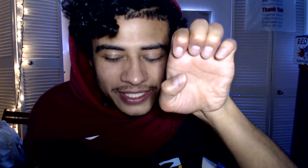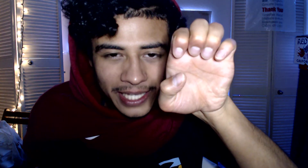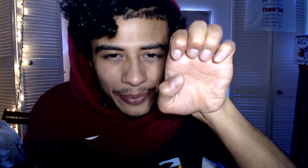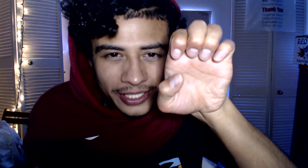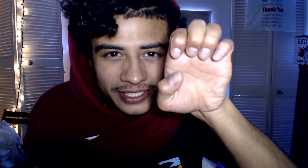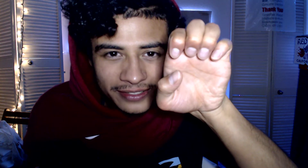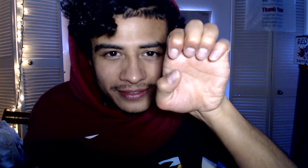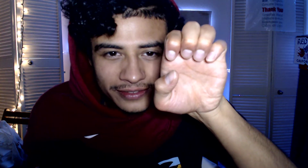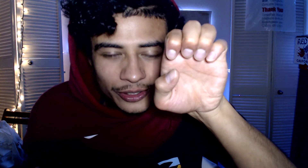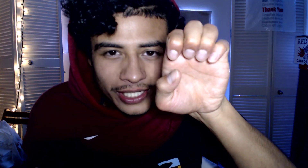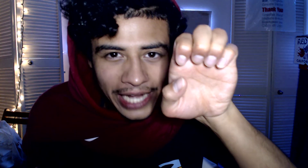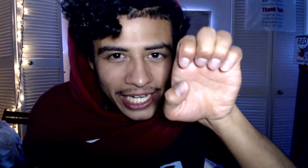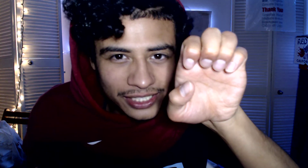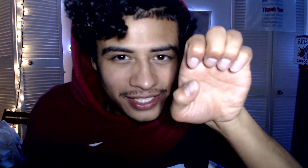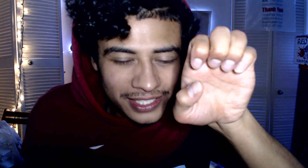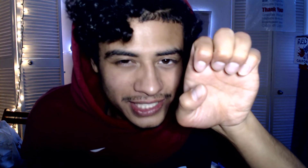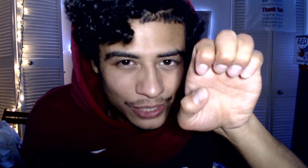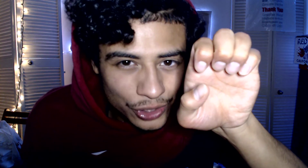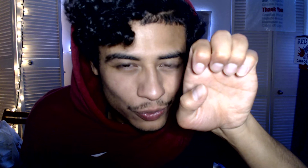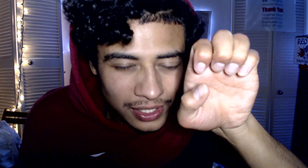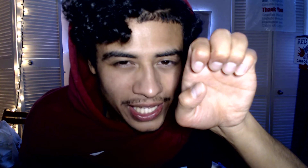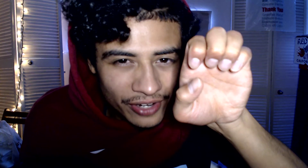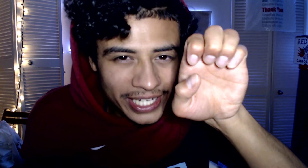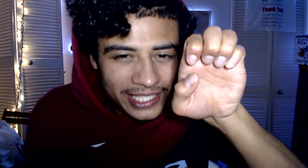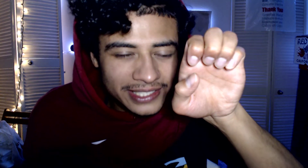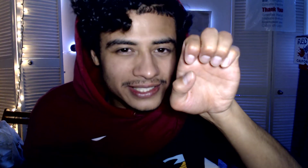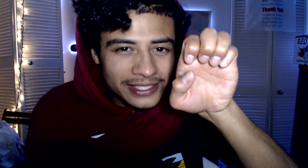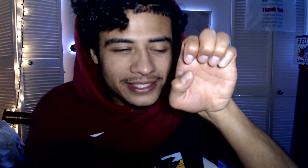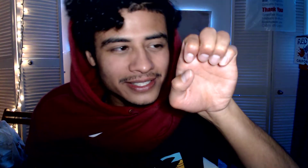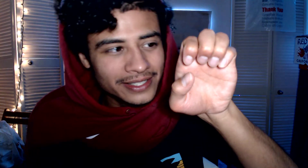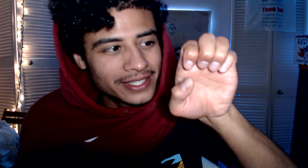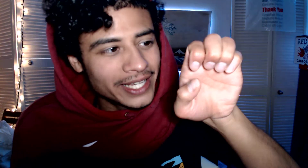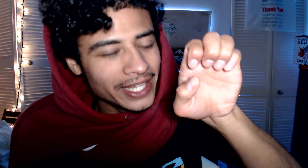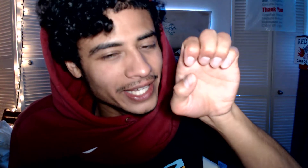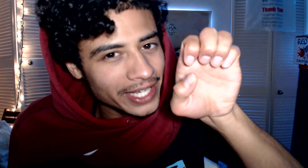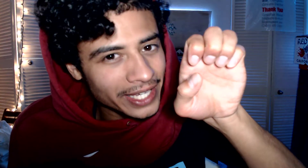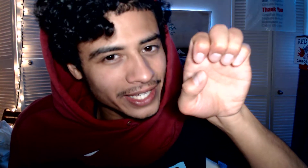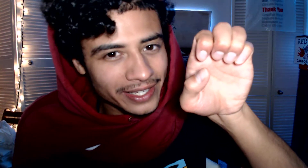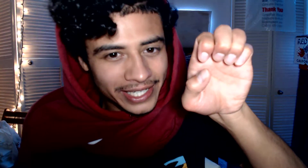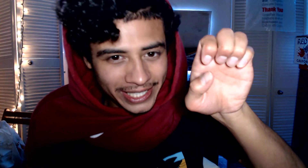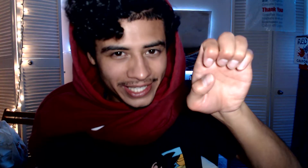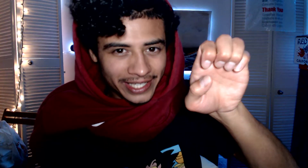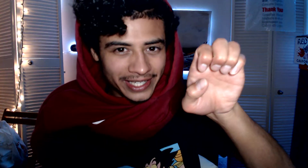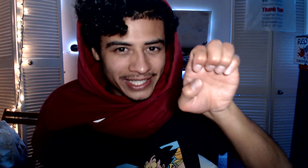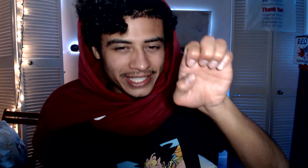separate. So you can actually distinguish what letter it is. E. E. E.